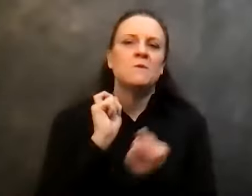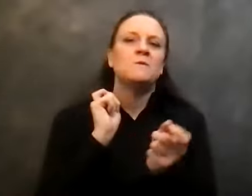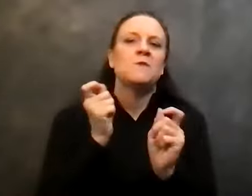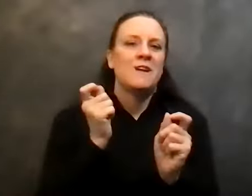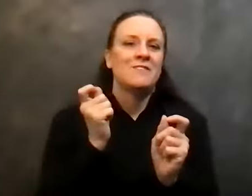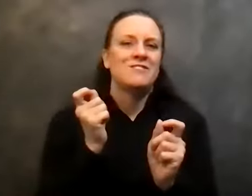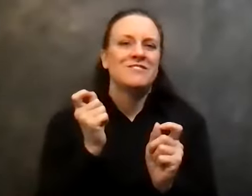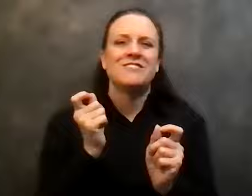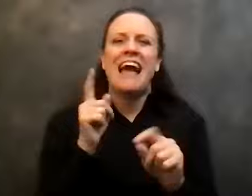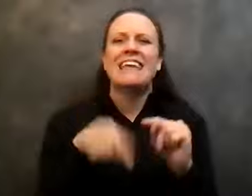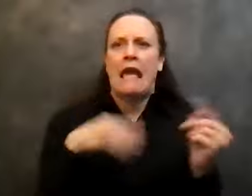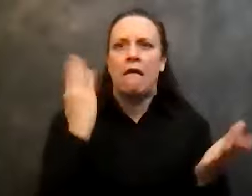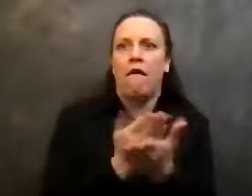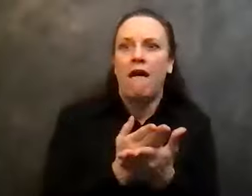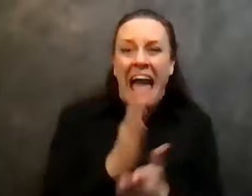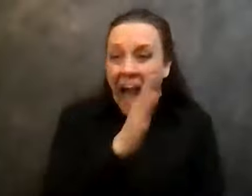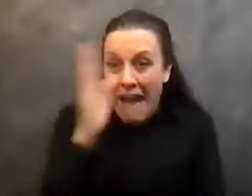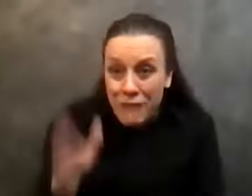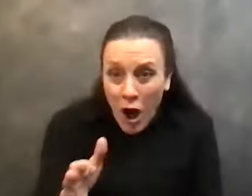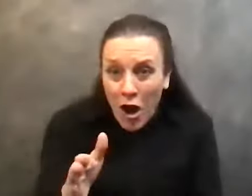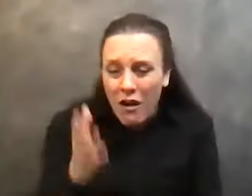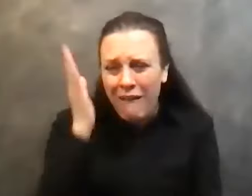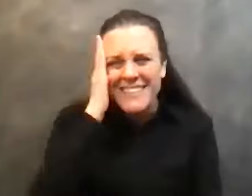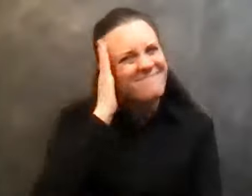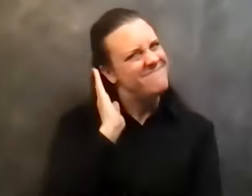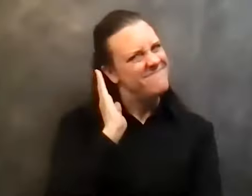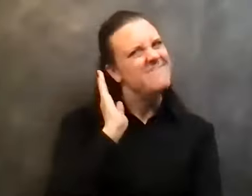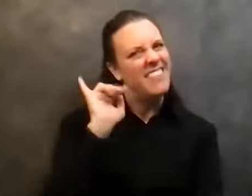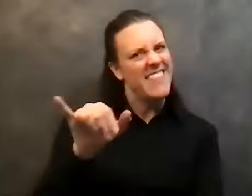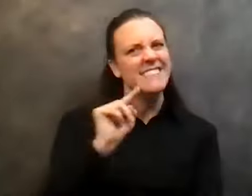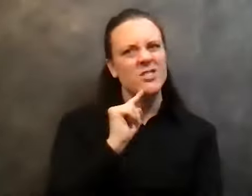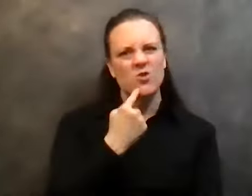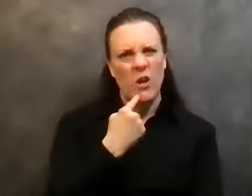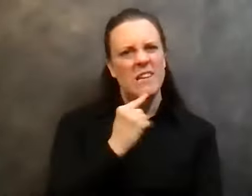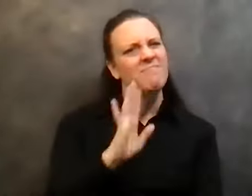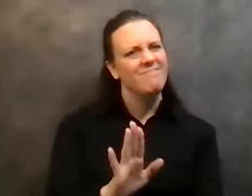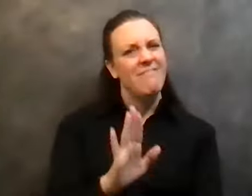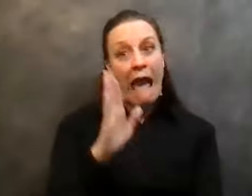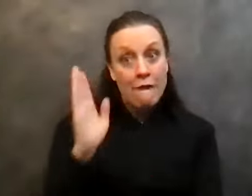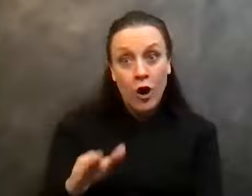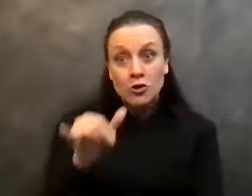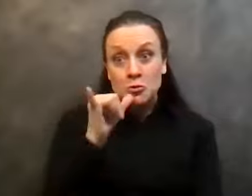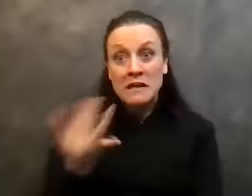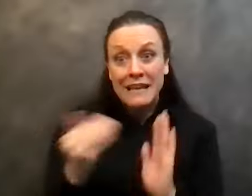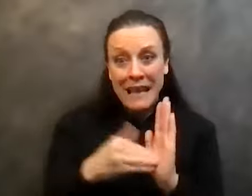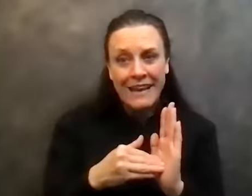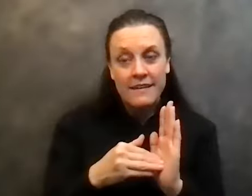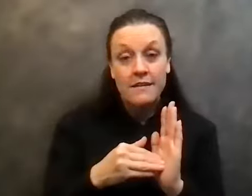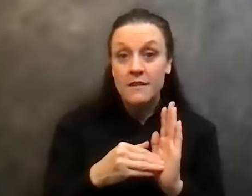drink ever, you know, that's, that's extreme. You know, and by the time I'm in my car driving home, I've